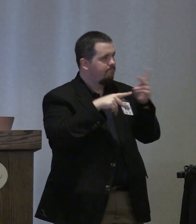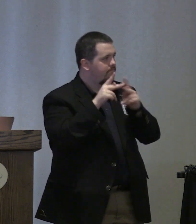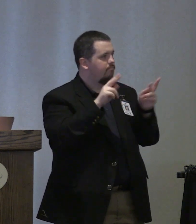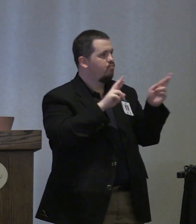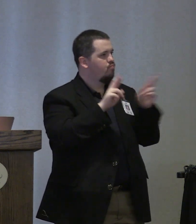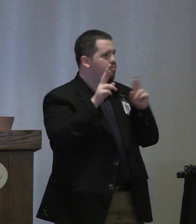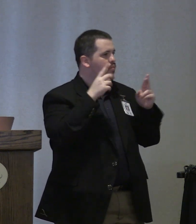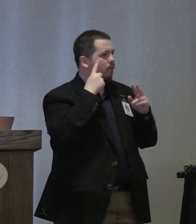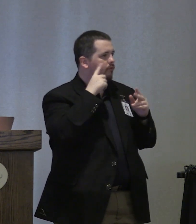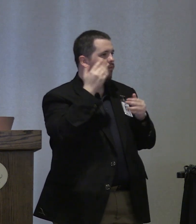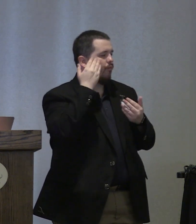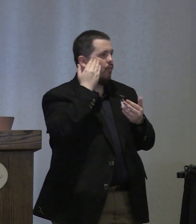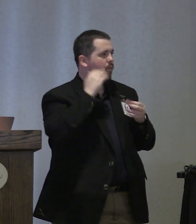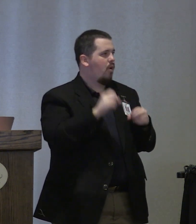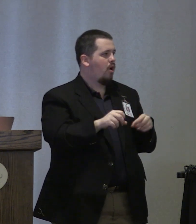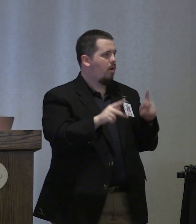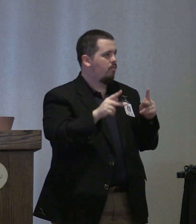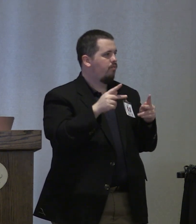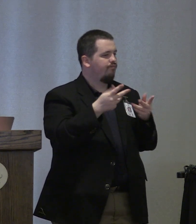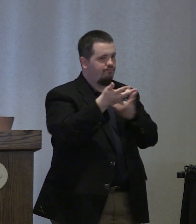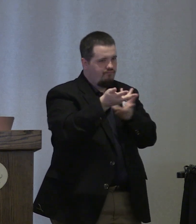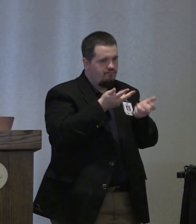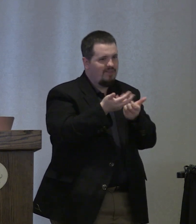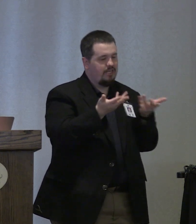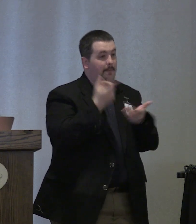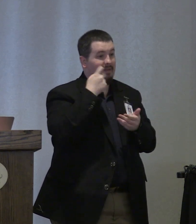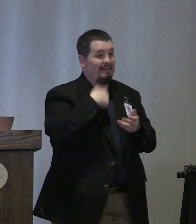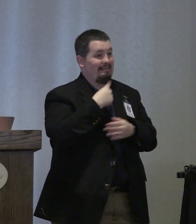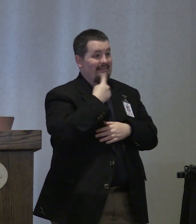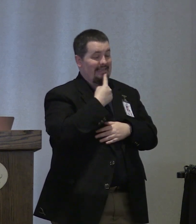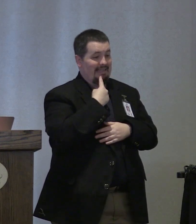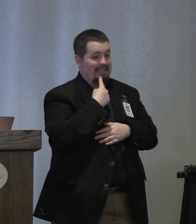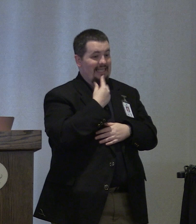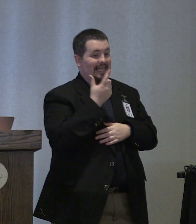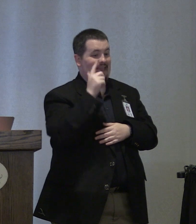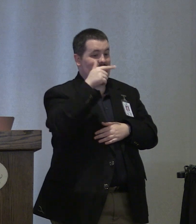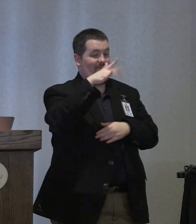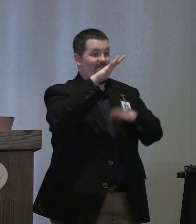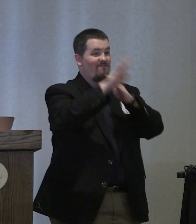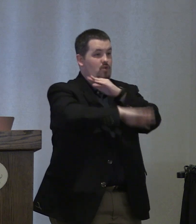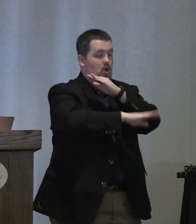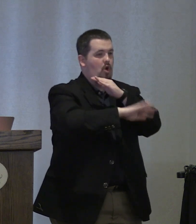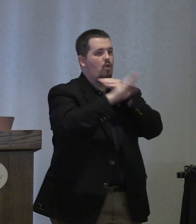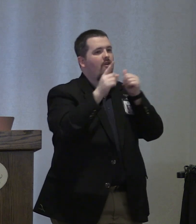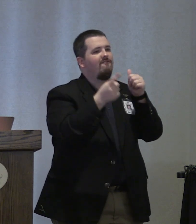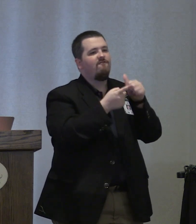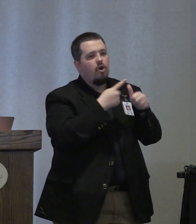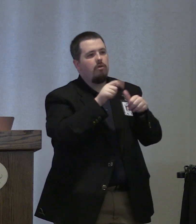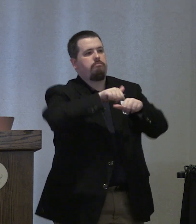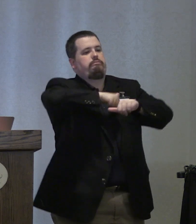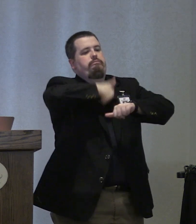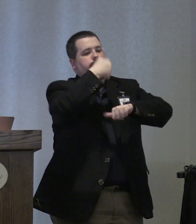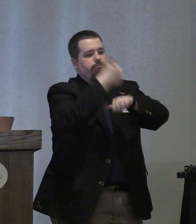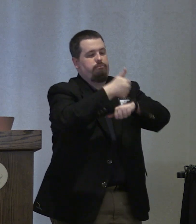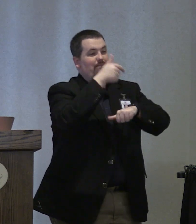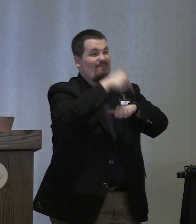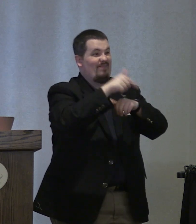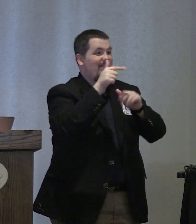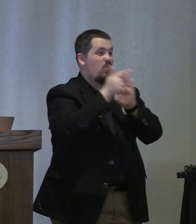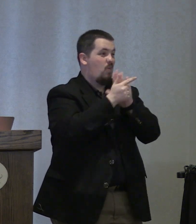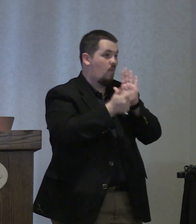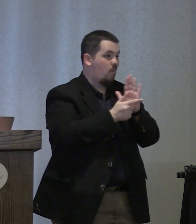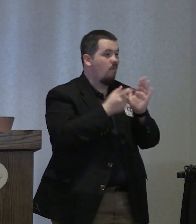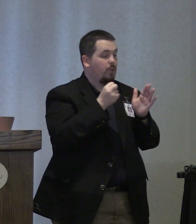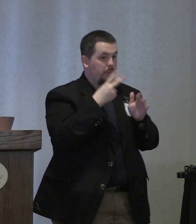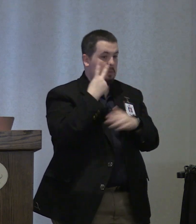to be aware of the opportunity to engage here because as i mentioned later this fall will be the first implementation of this piece of legislation